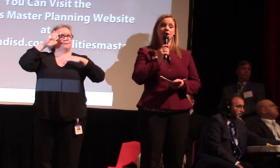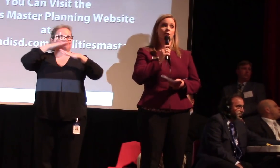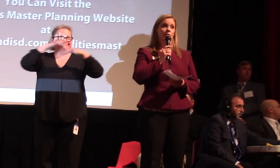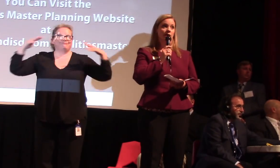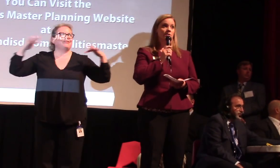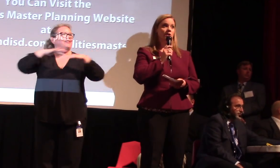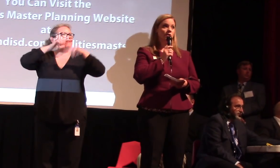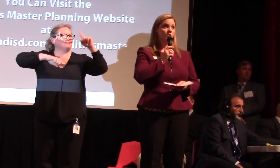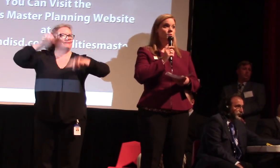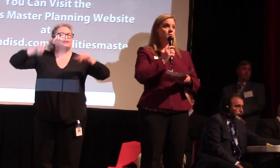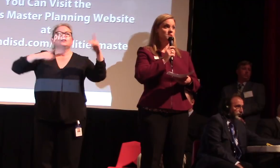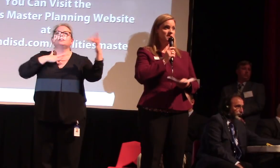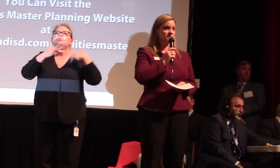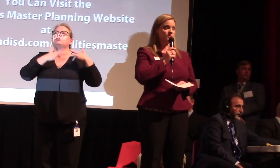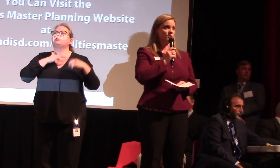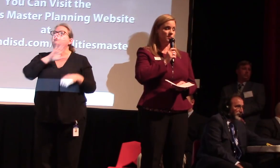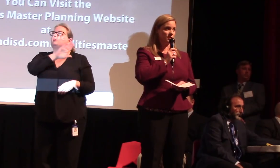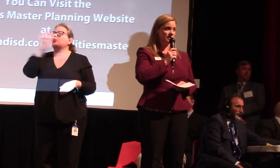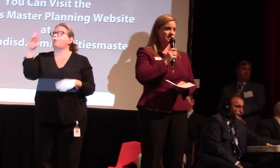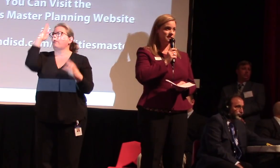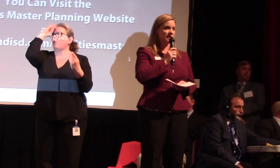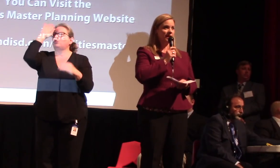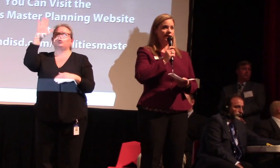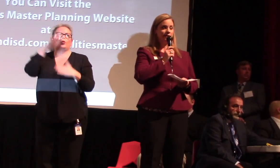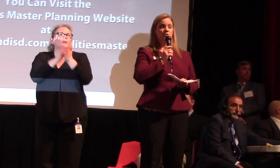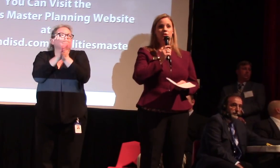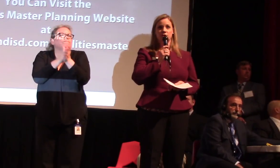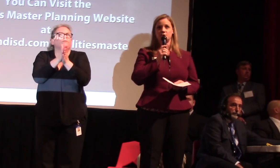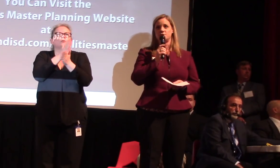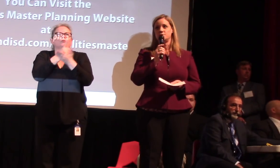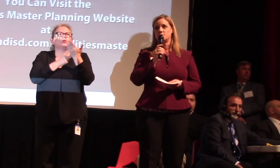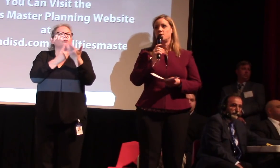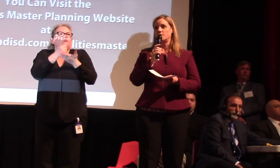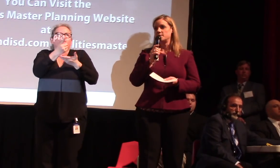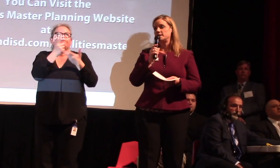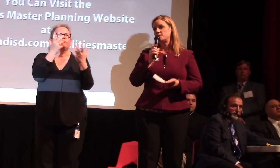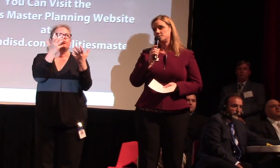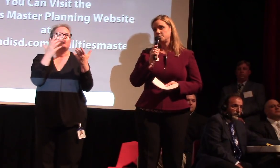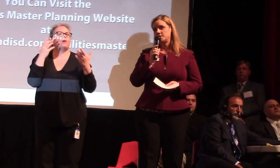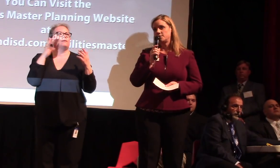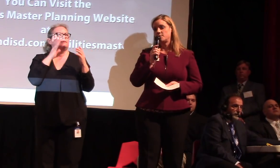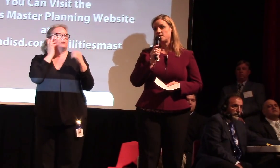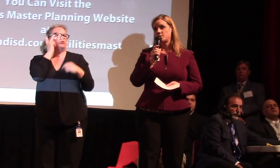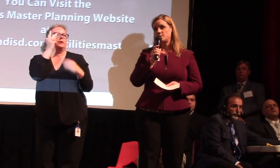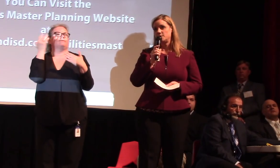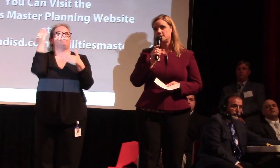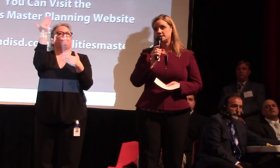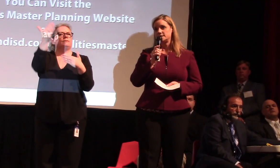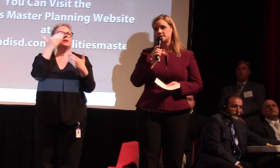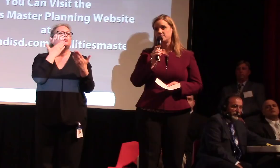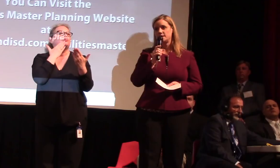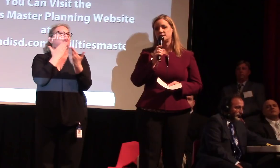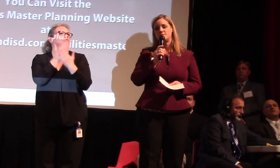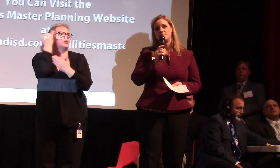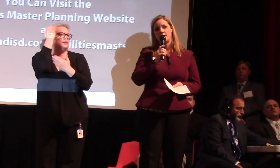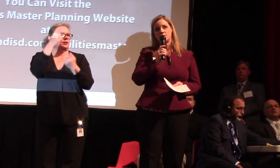around our own specific communities. I encourage you to welcome the neighbors who are here from other communities this evening and to be mindful